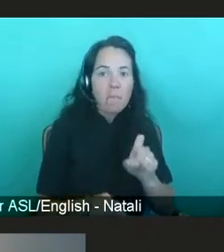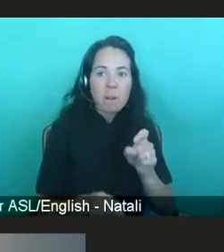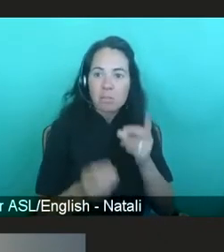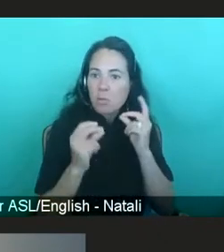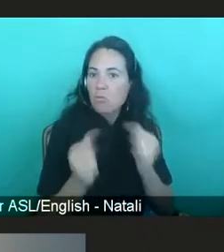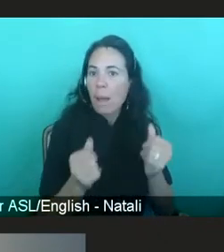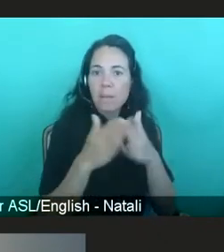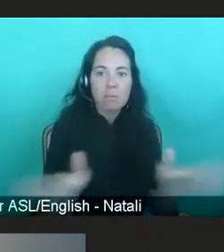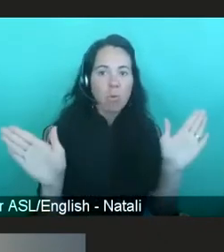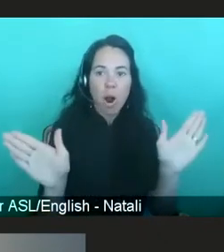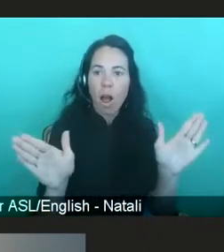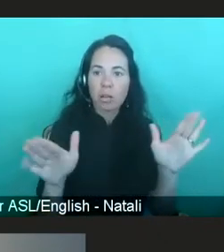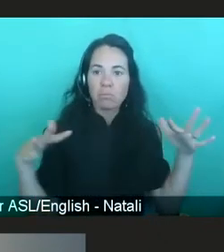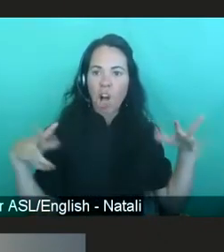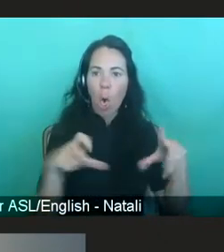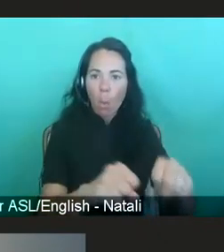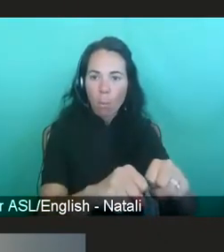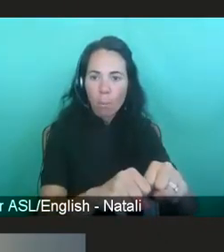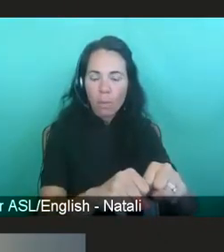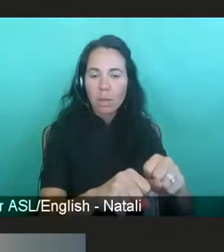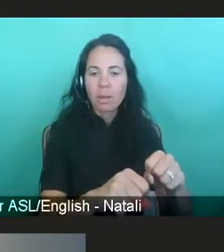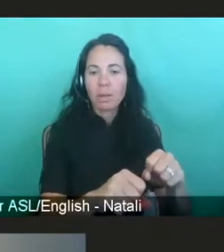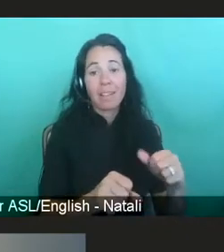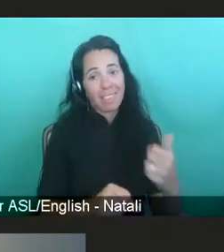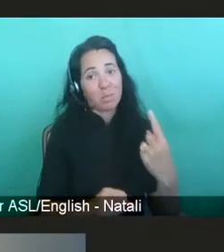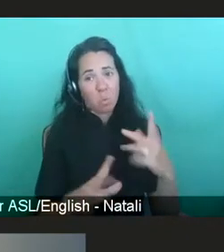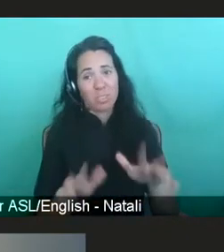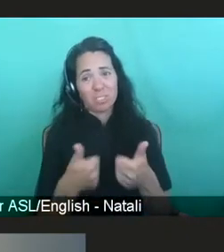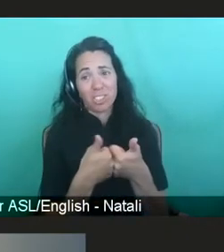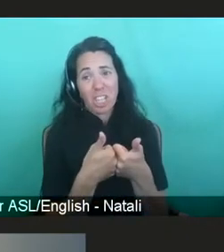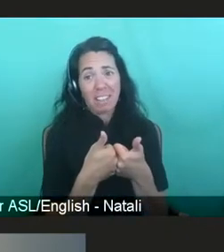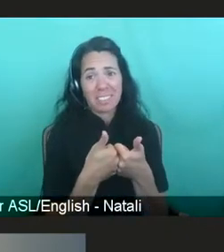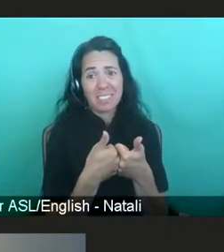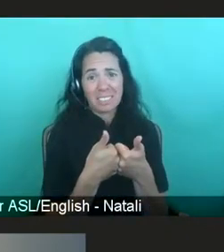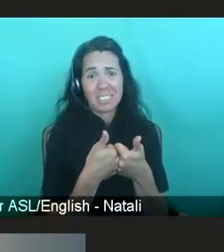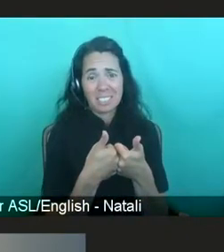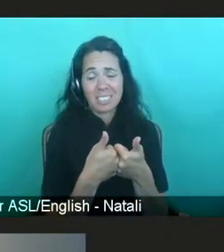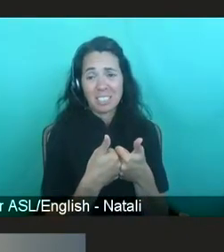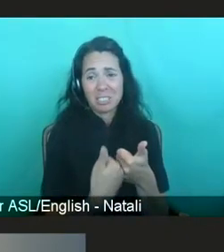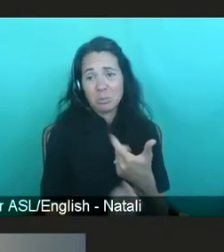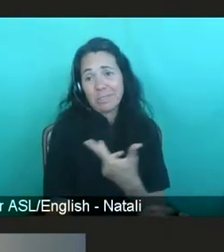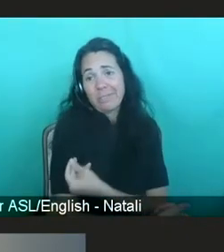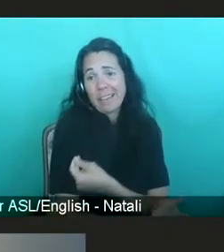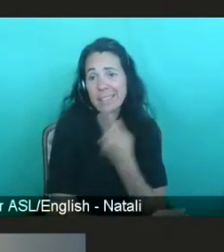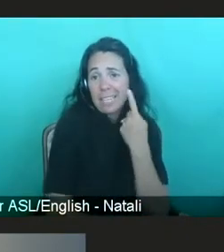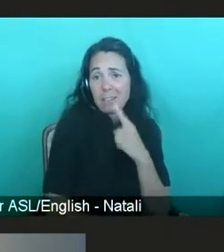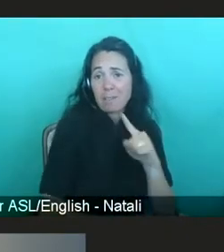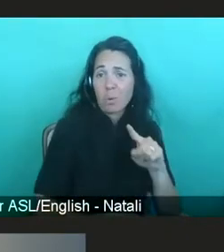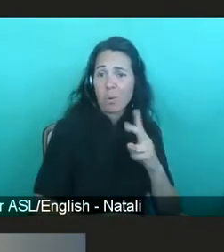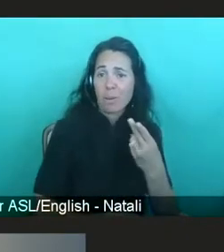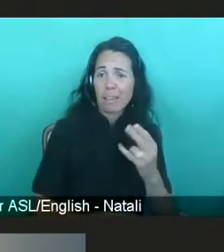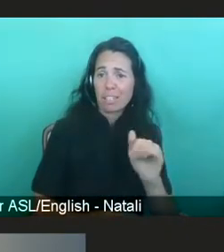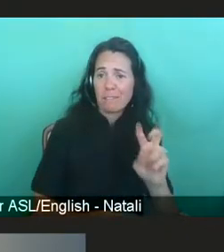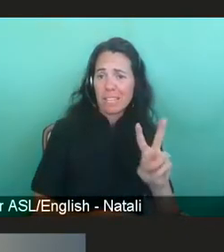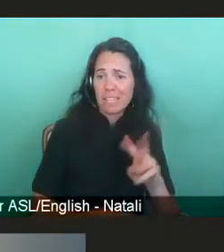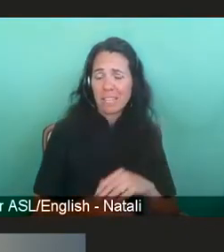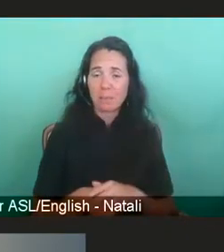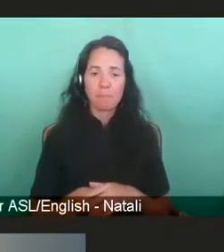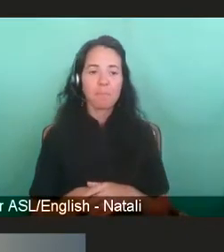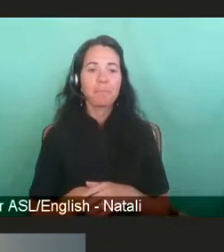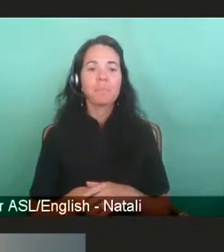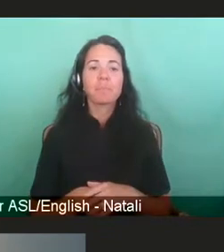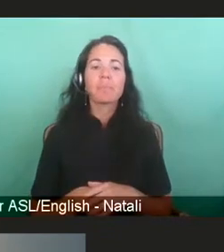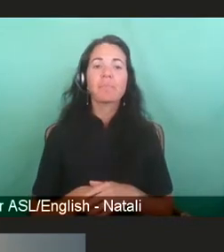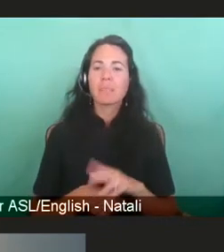And this has been one of the challenges with getting a vaccine. And, Stephon, how close are we